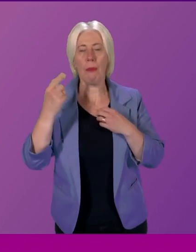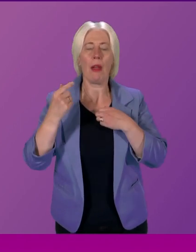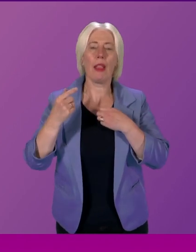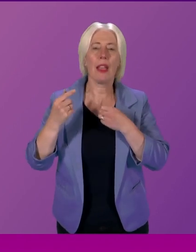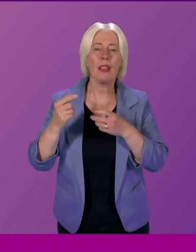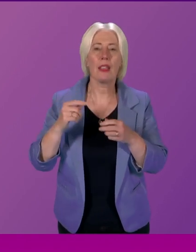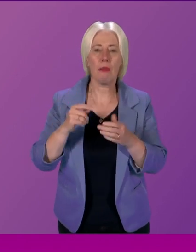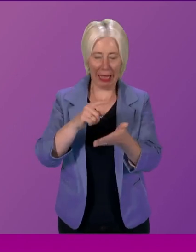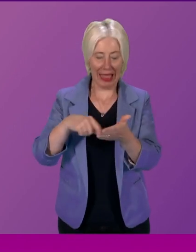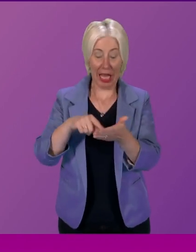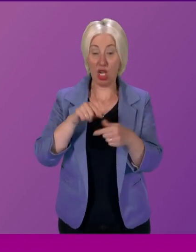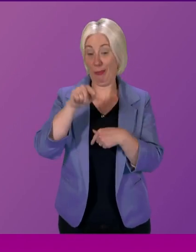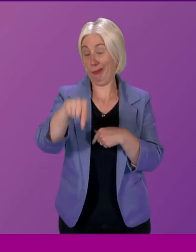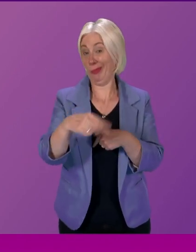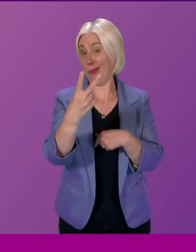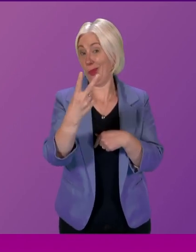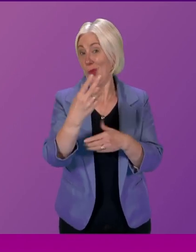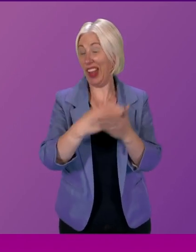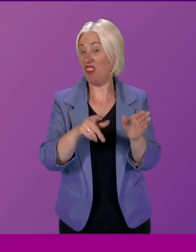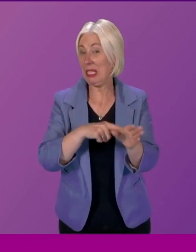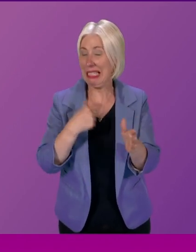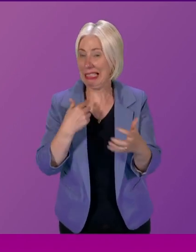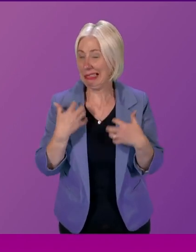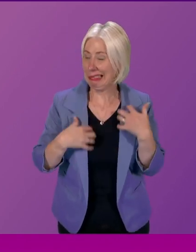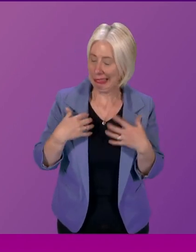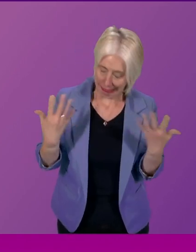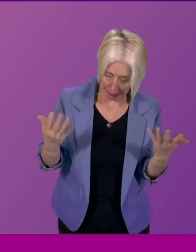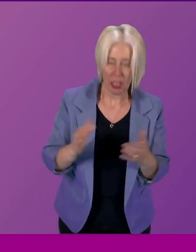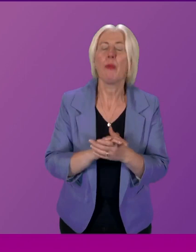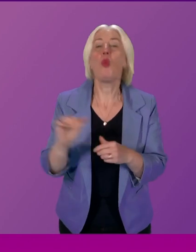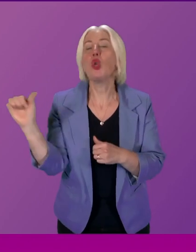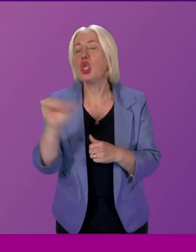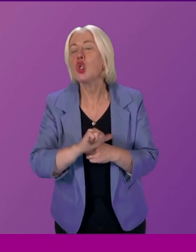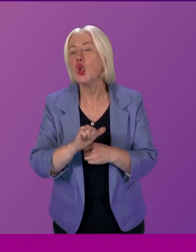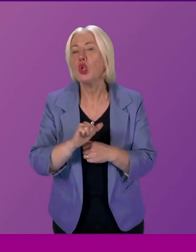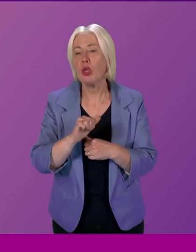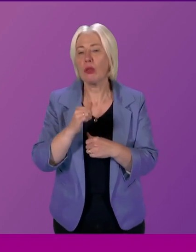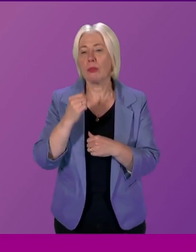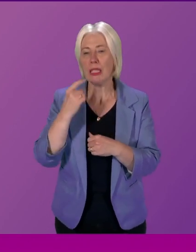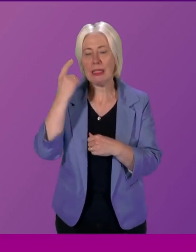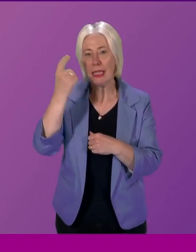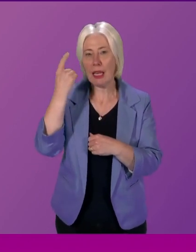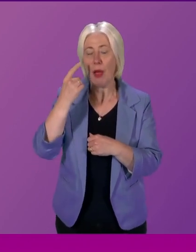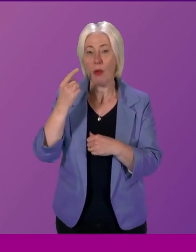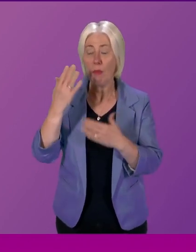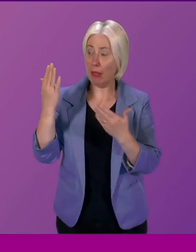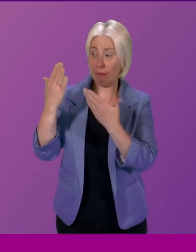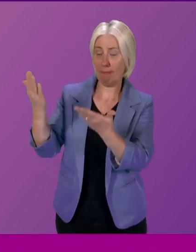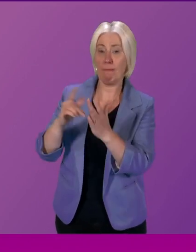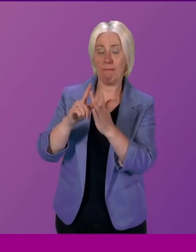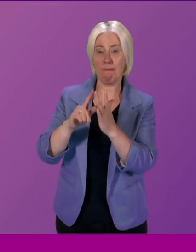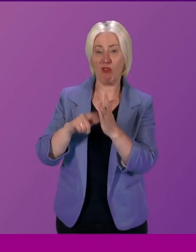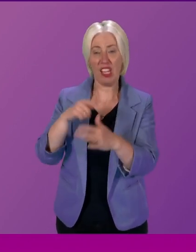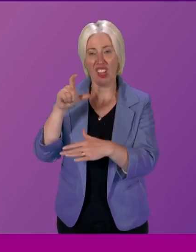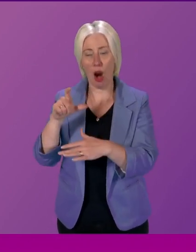two and a half years ahead but yes I mean we should be taking and looking at this to give respect to people like Jackson Carlo and